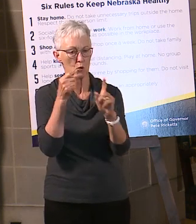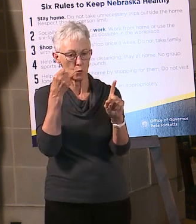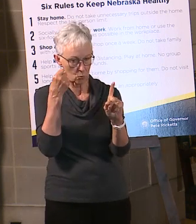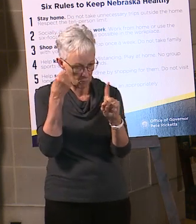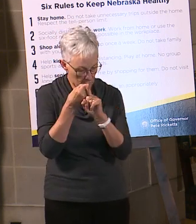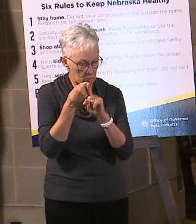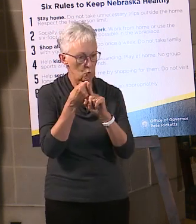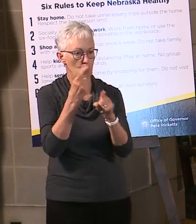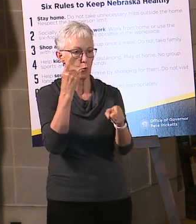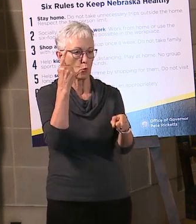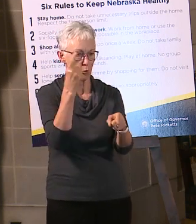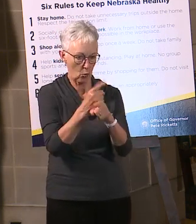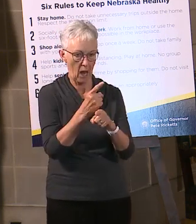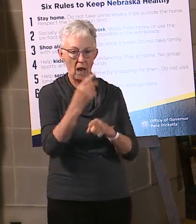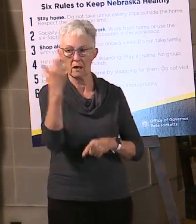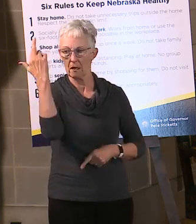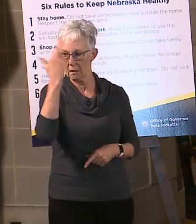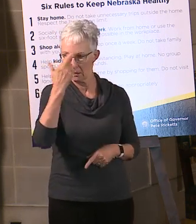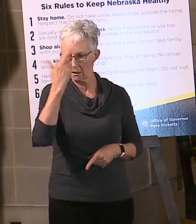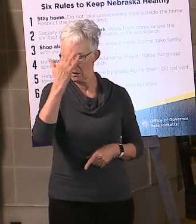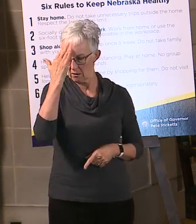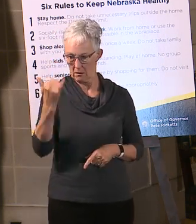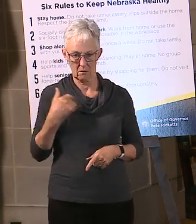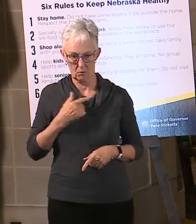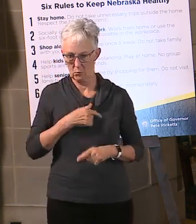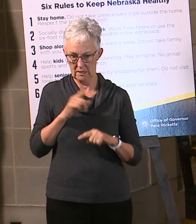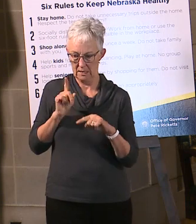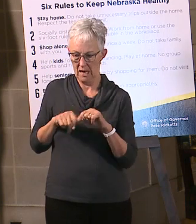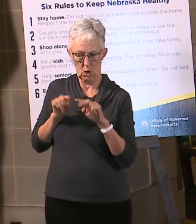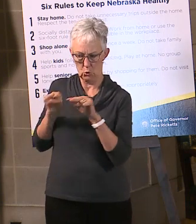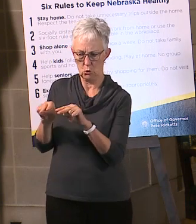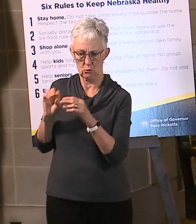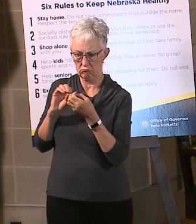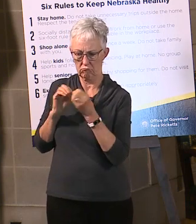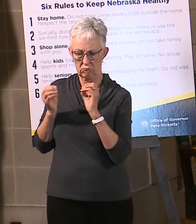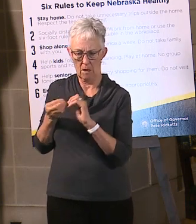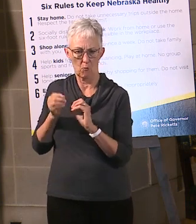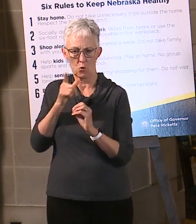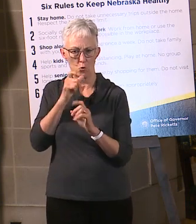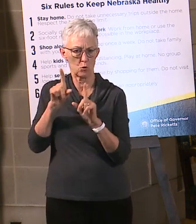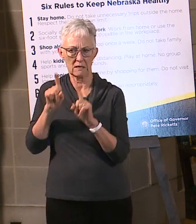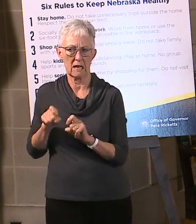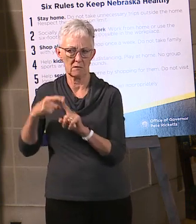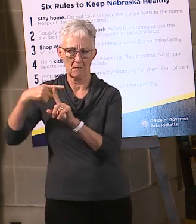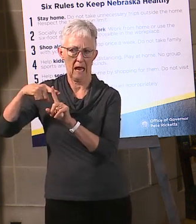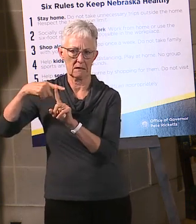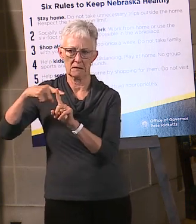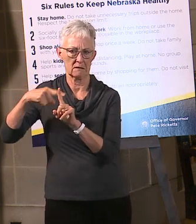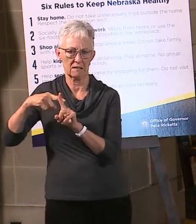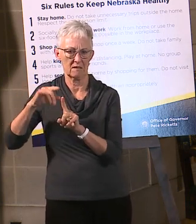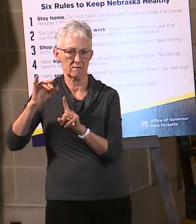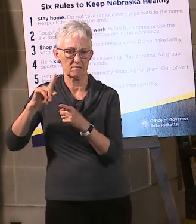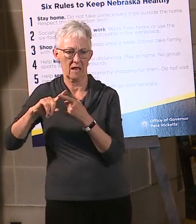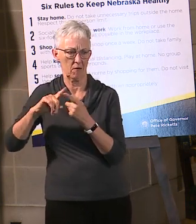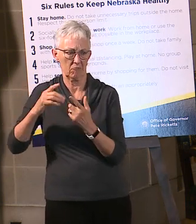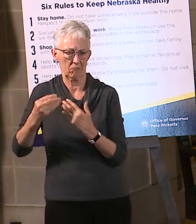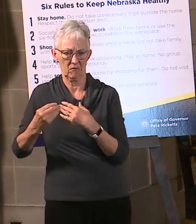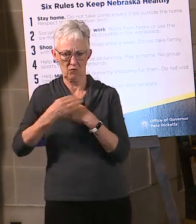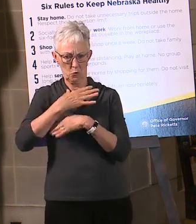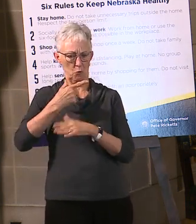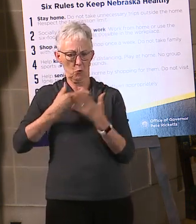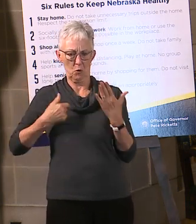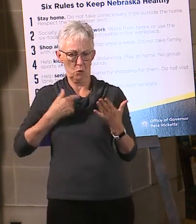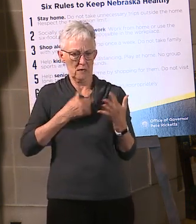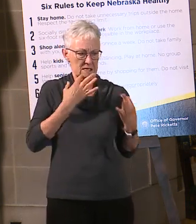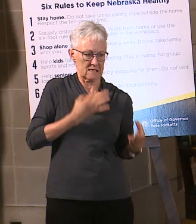on the head as to why we don't use those cases as a good reason for how we're thinking about what's going on in the state. We look more at